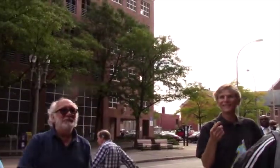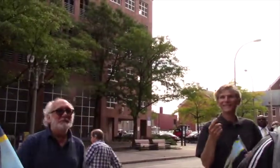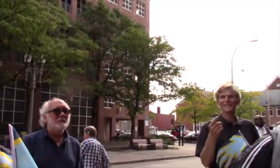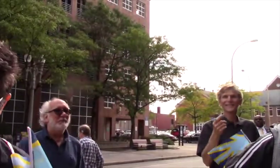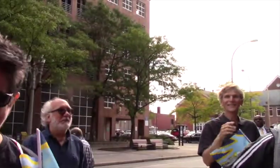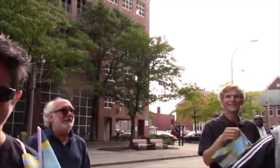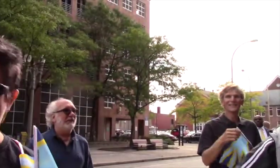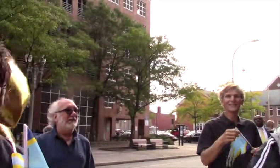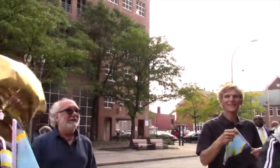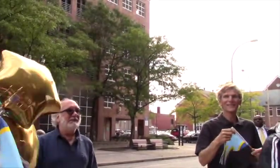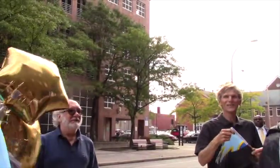I don't know do,